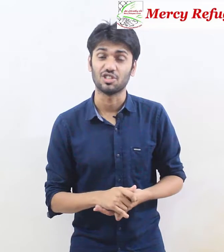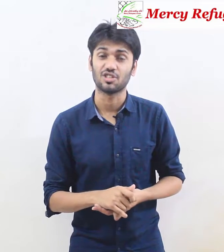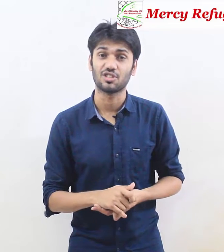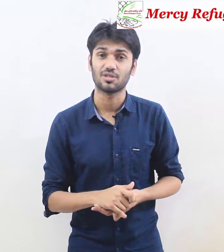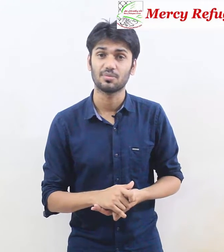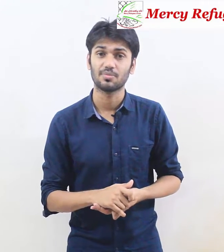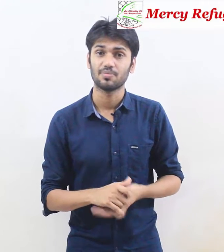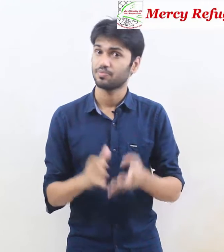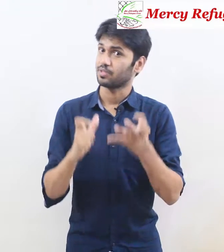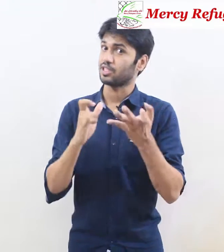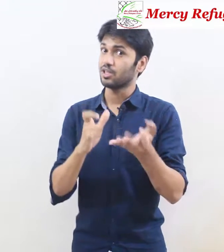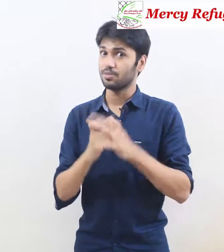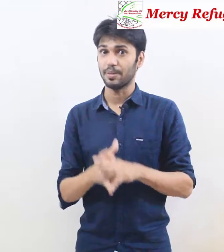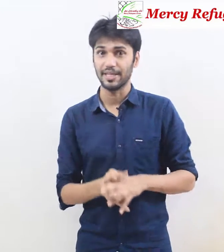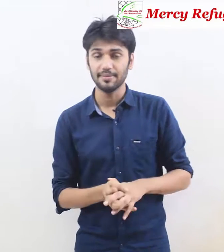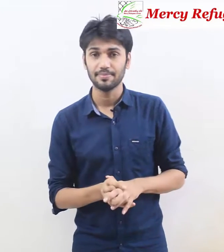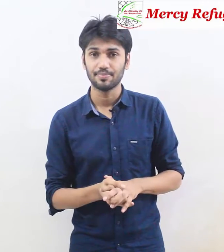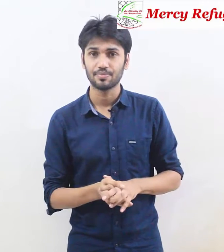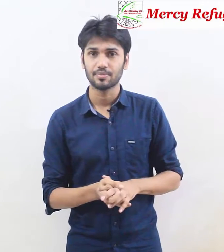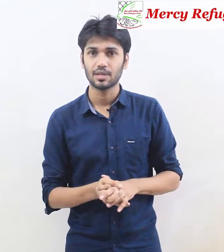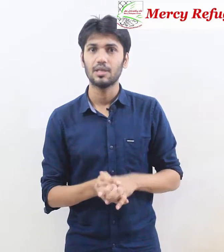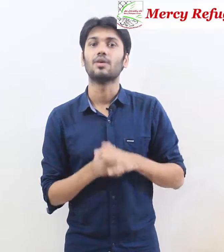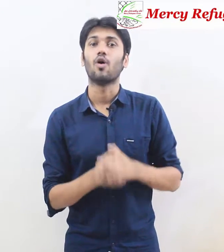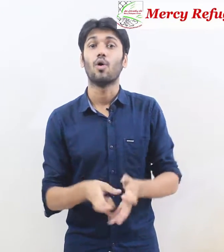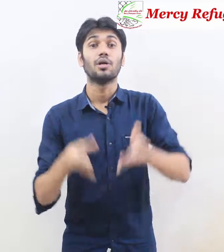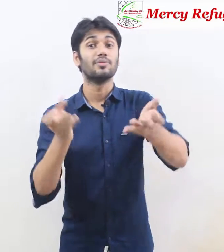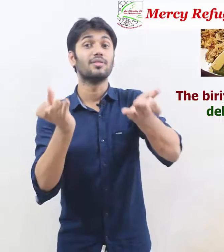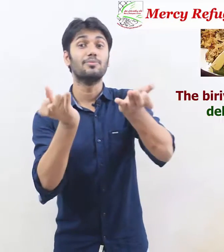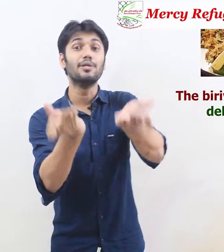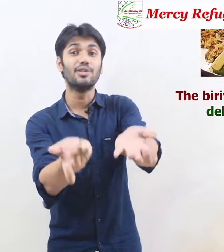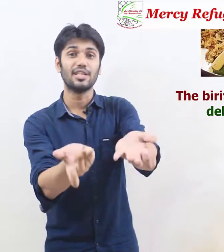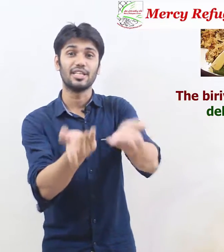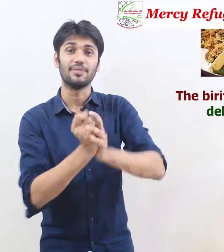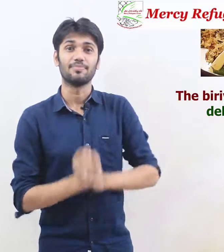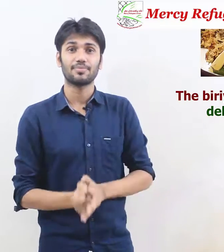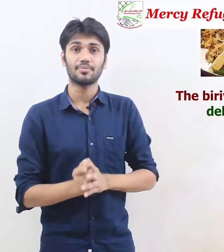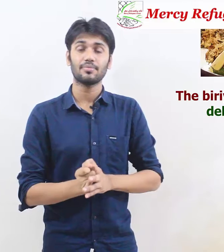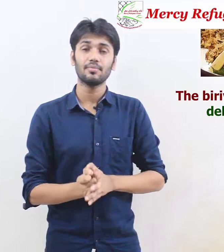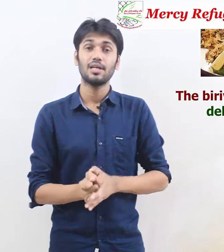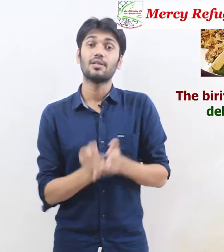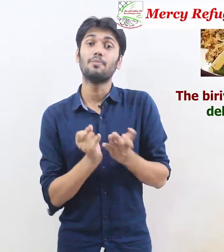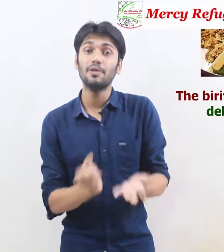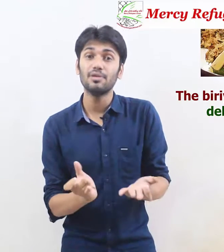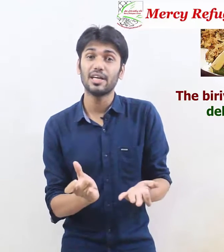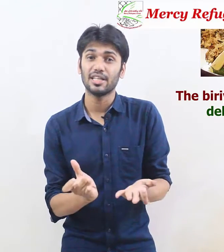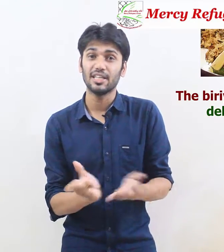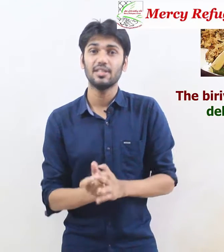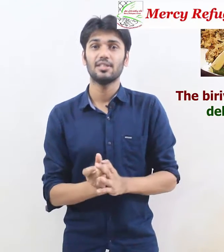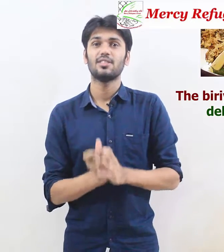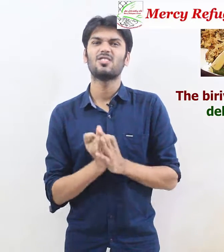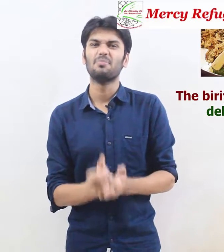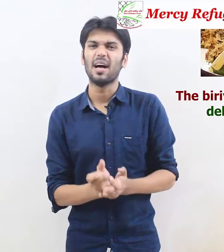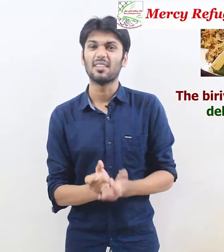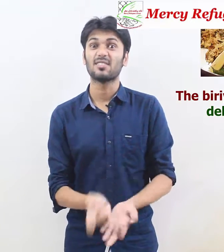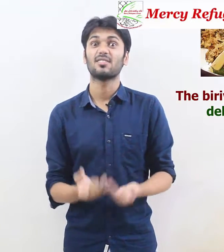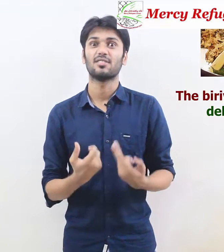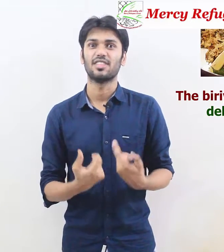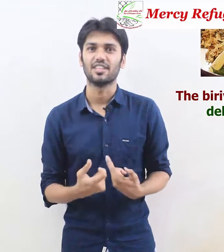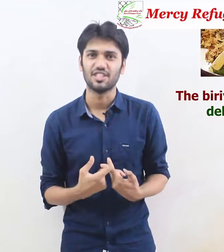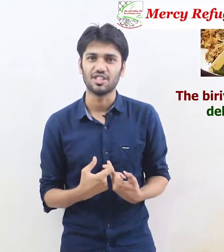could be or even the biryani the biryani smells delicious